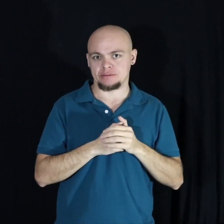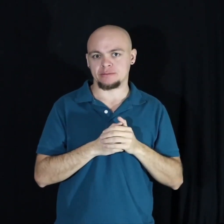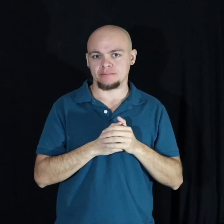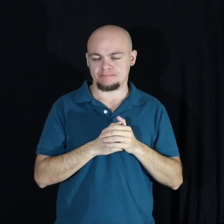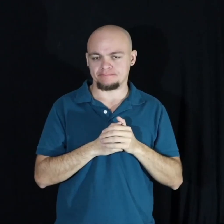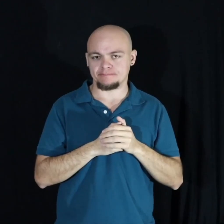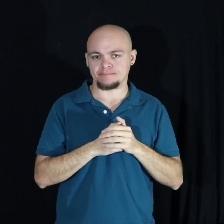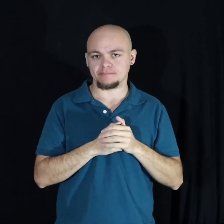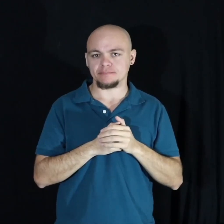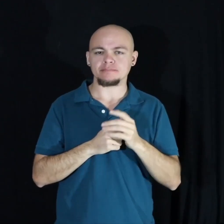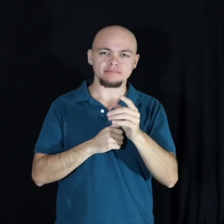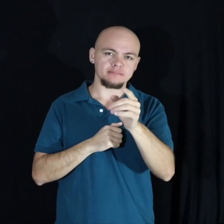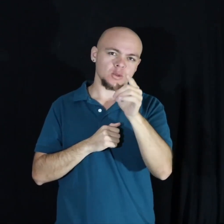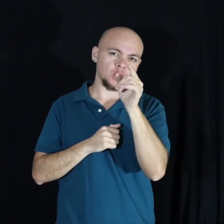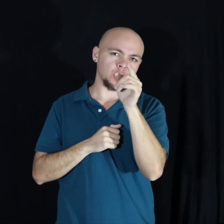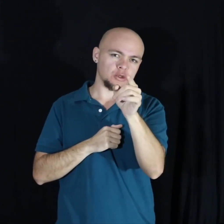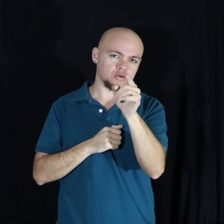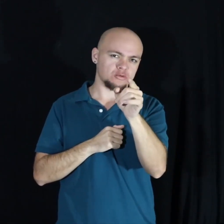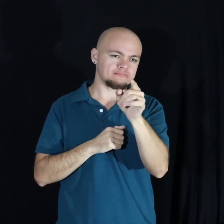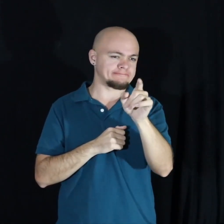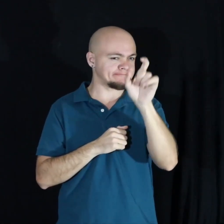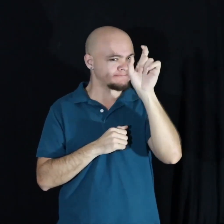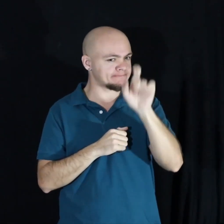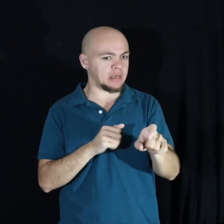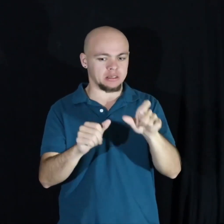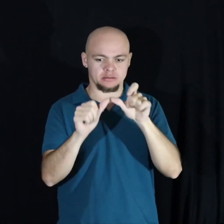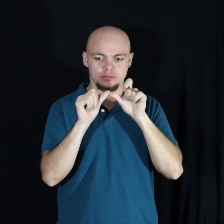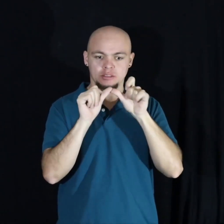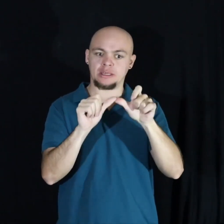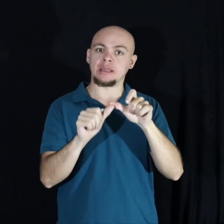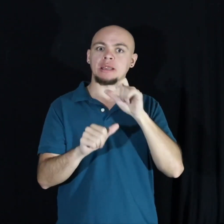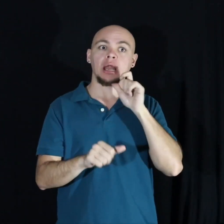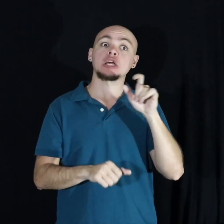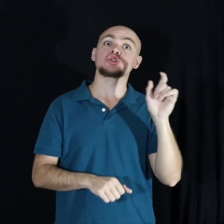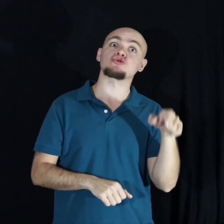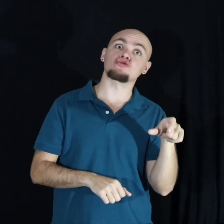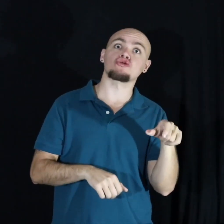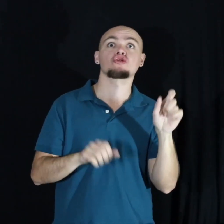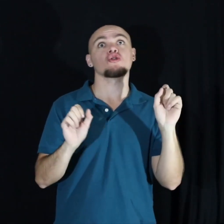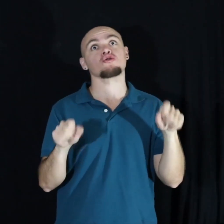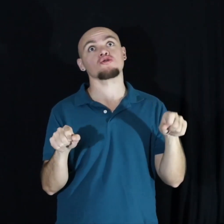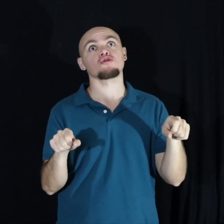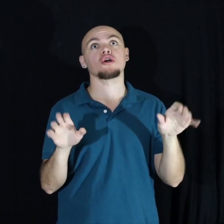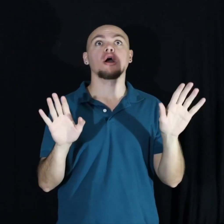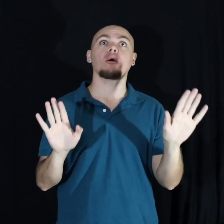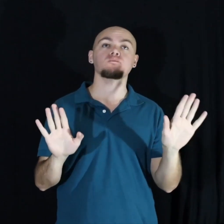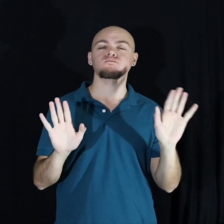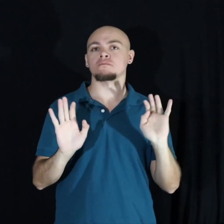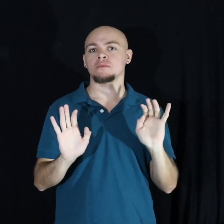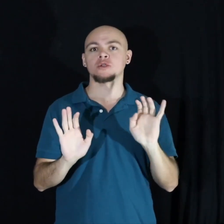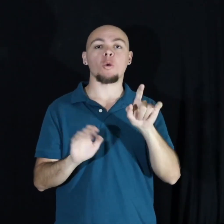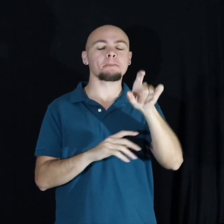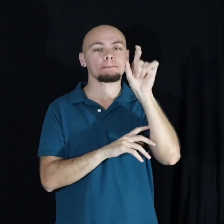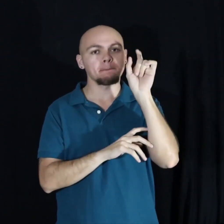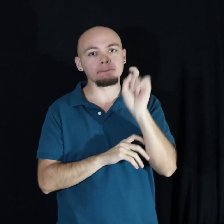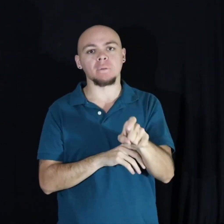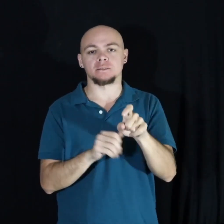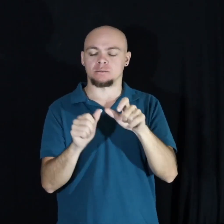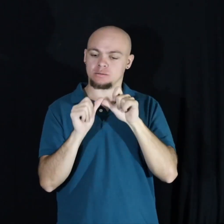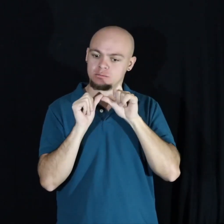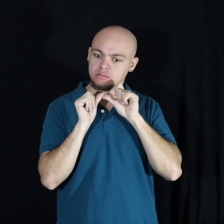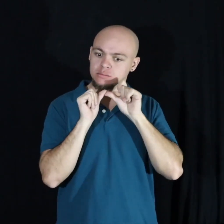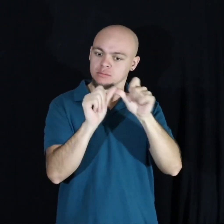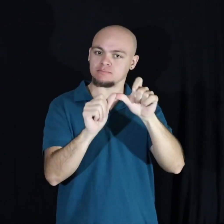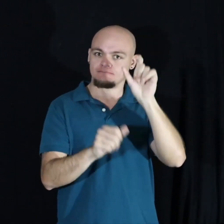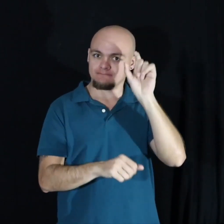But you must keep going. Not you should, not you could, none of that. You must keep going.